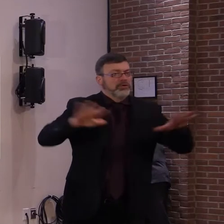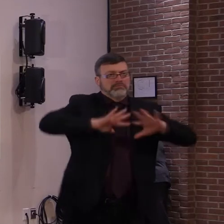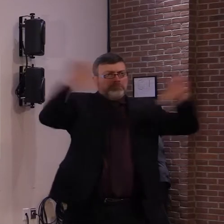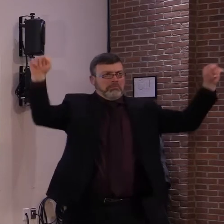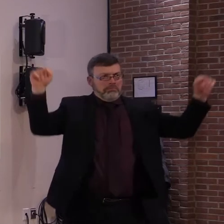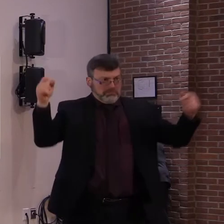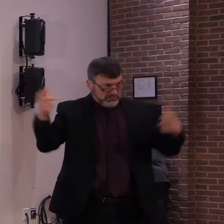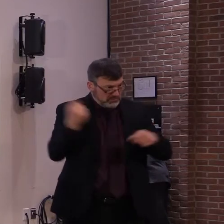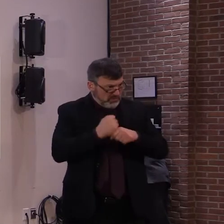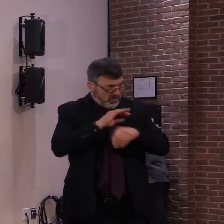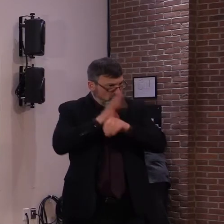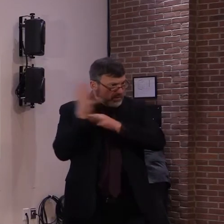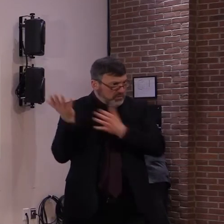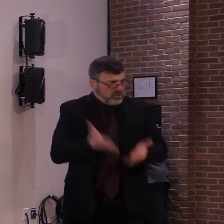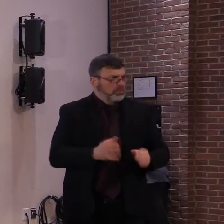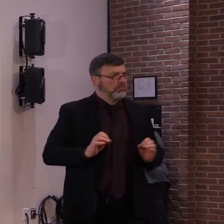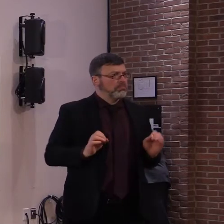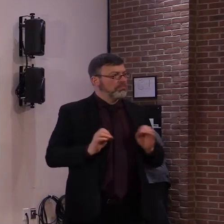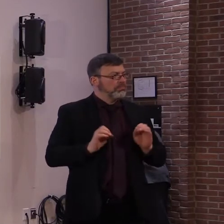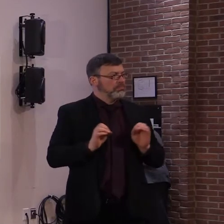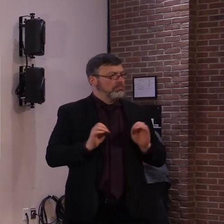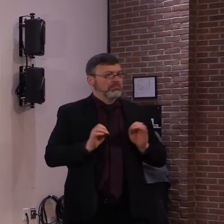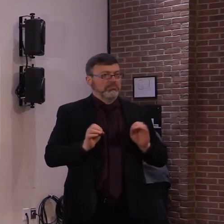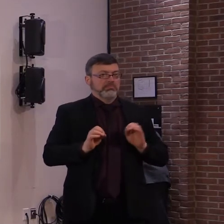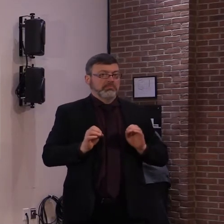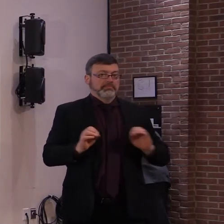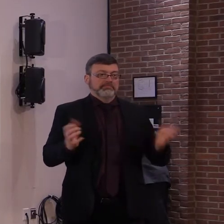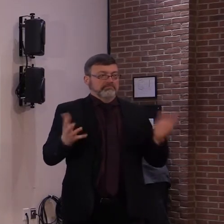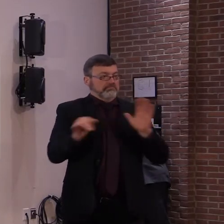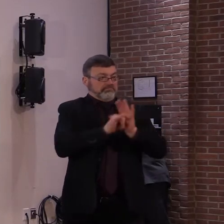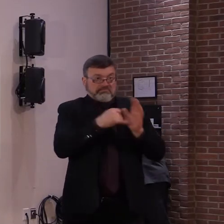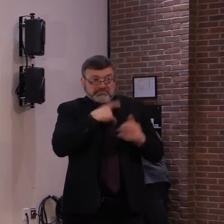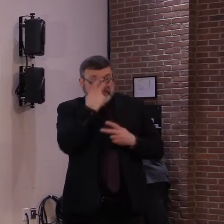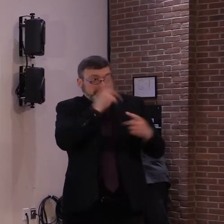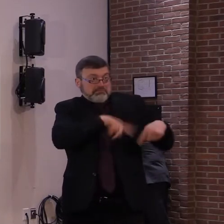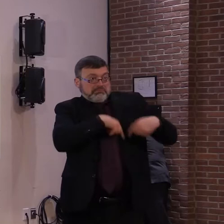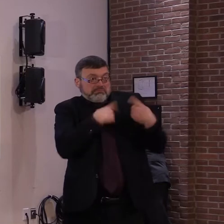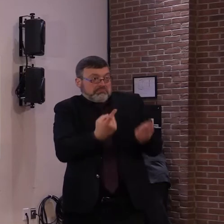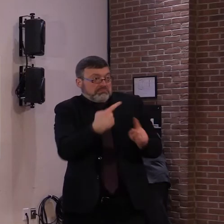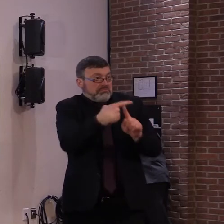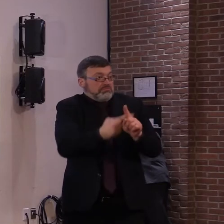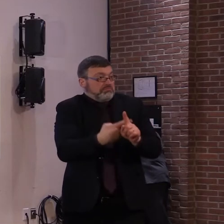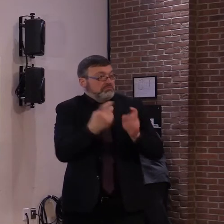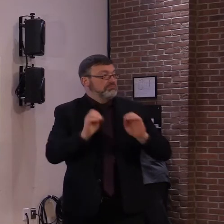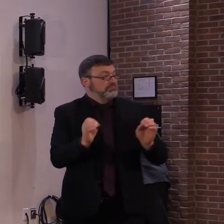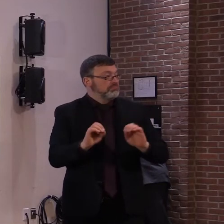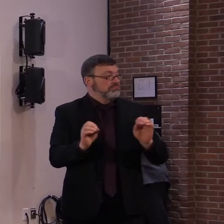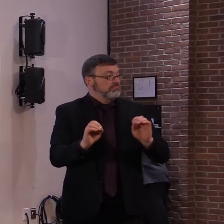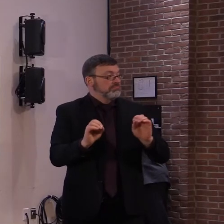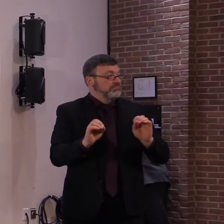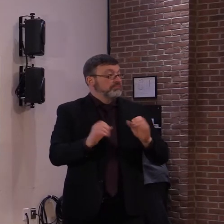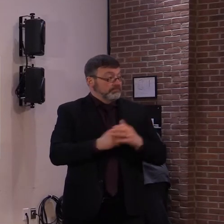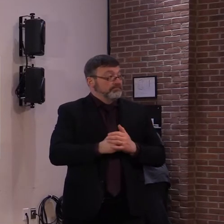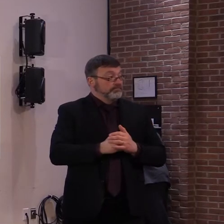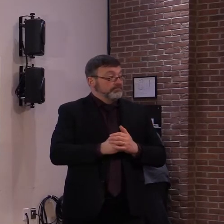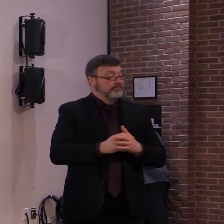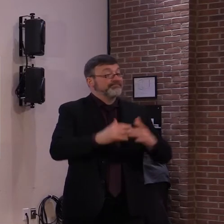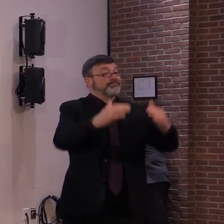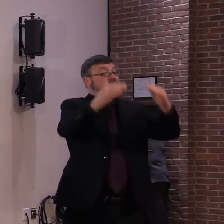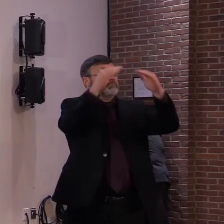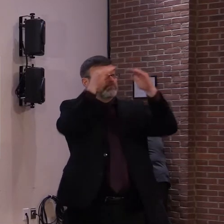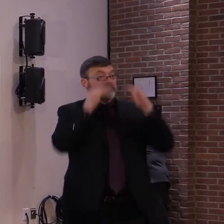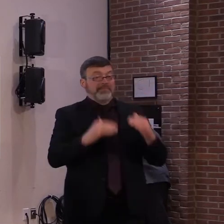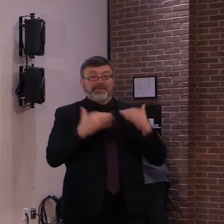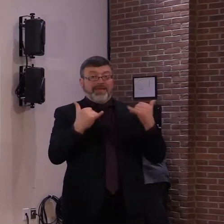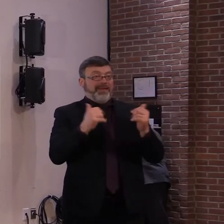that opened this conference today from the governor regarding youth sports, since we did allow them